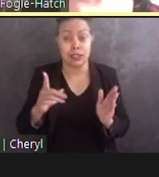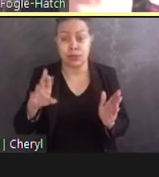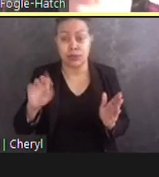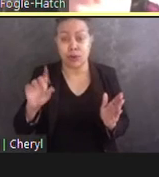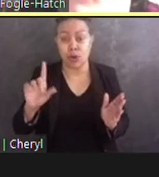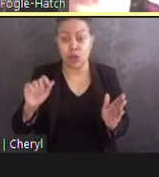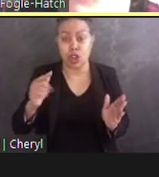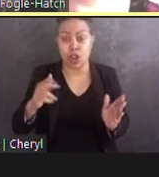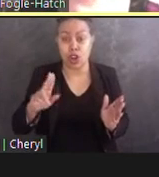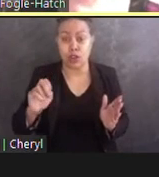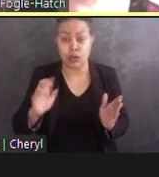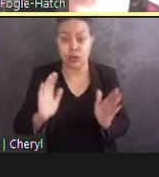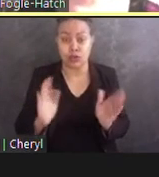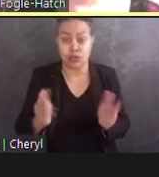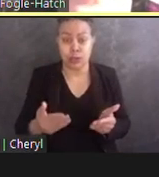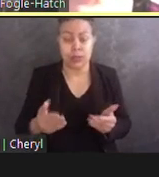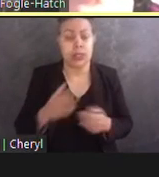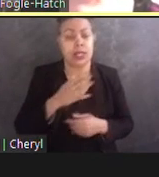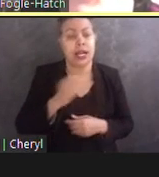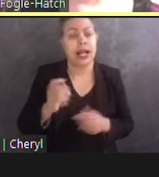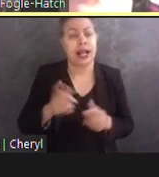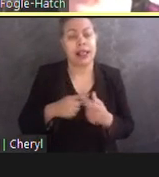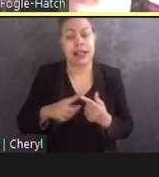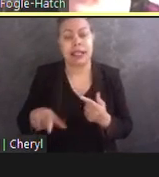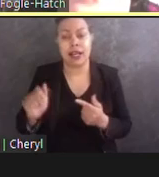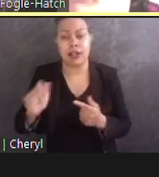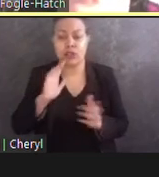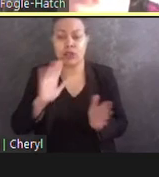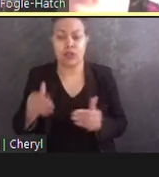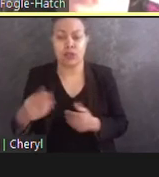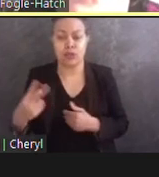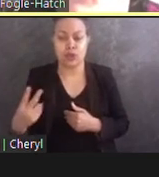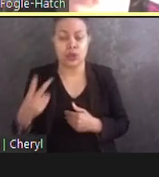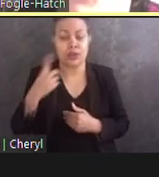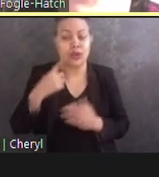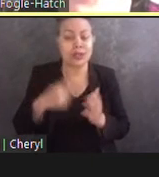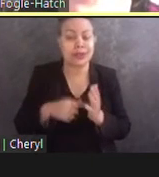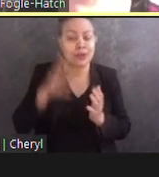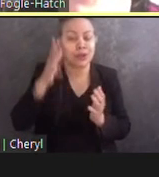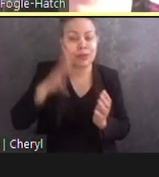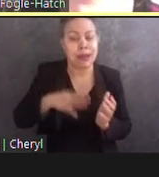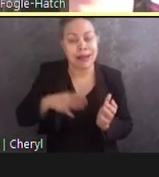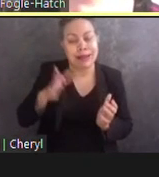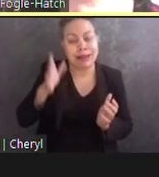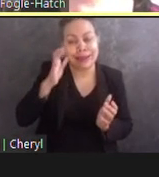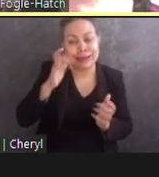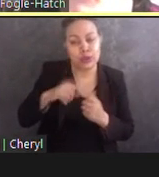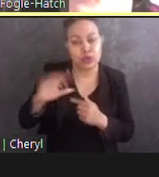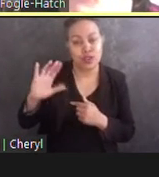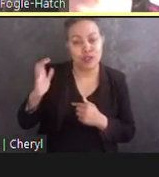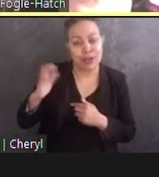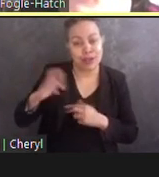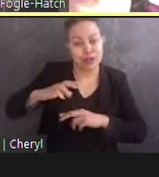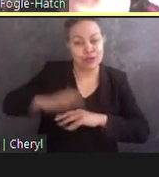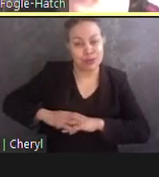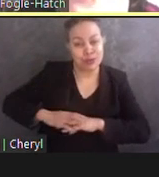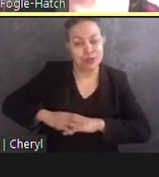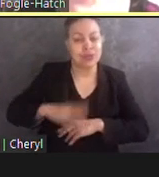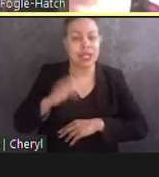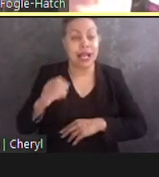like the urban breadline and the man listening to a fireside chat. Climbing onto the pedestals of